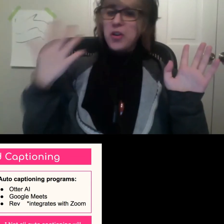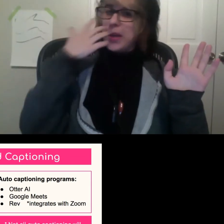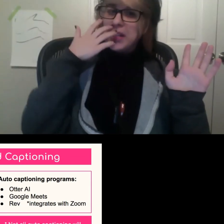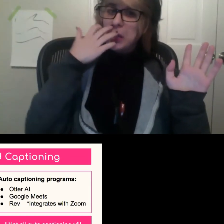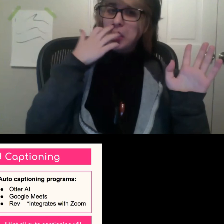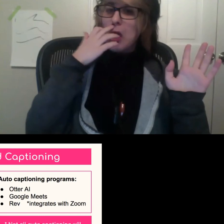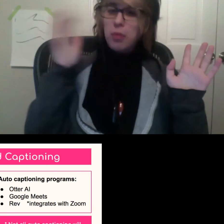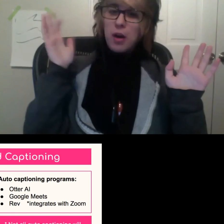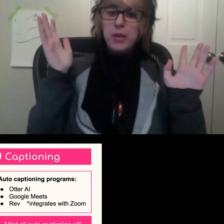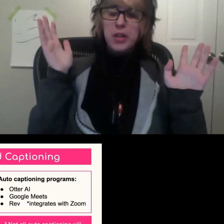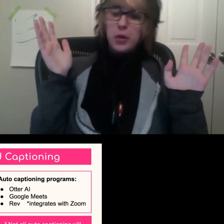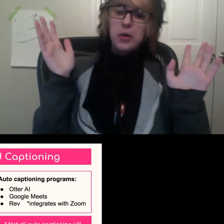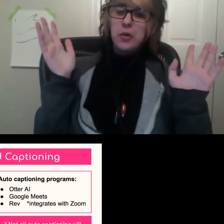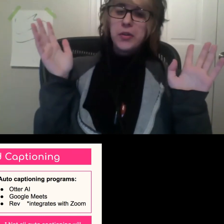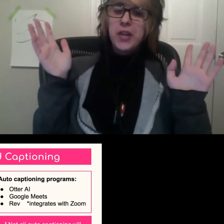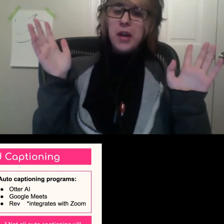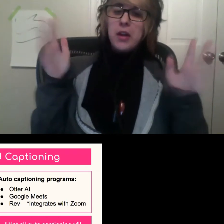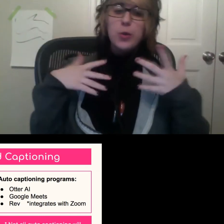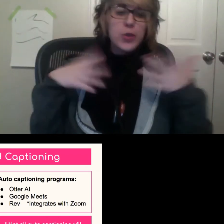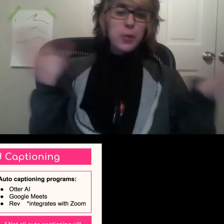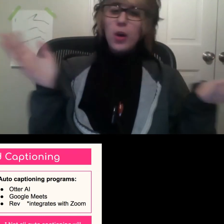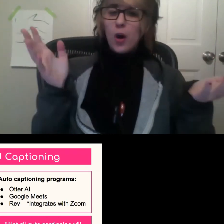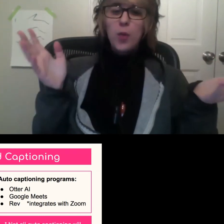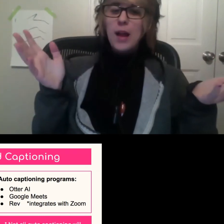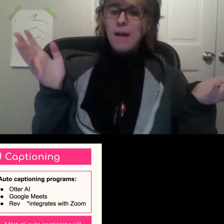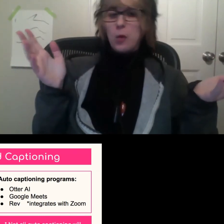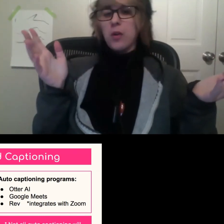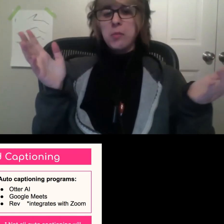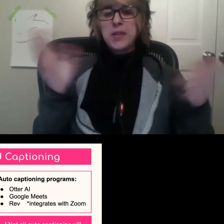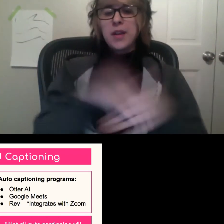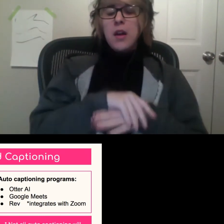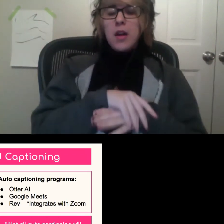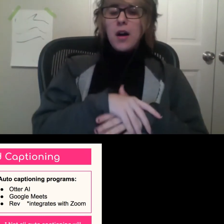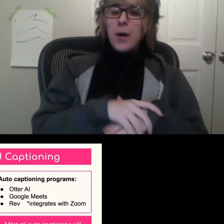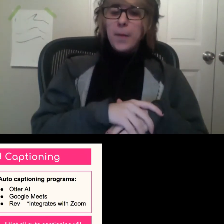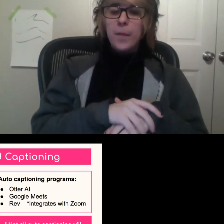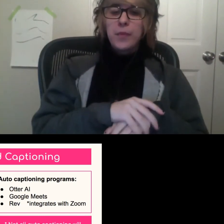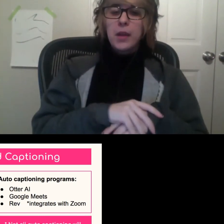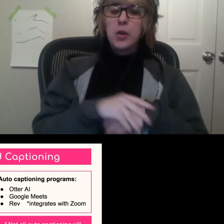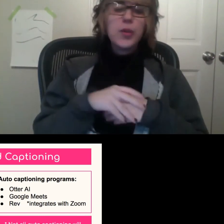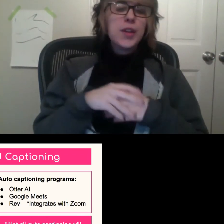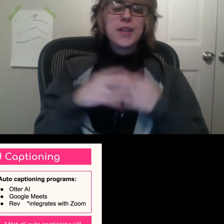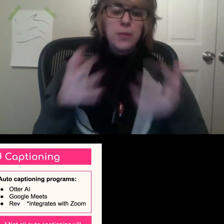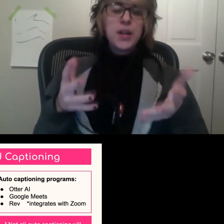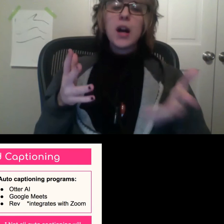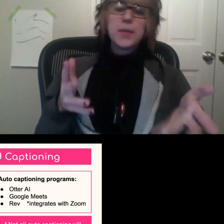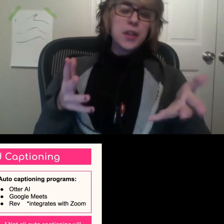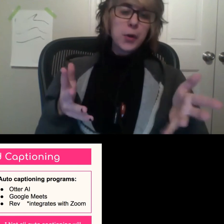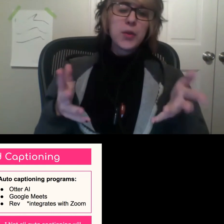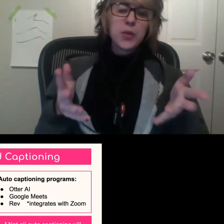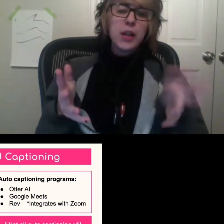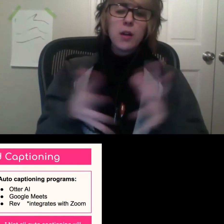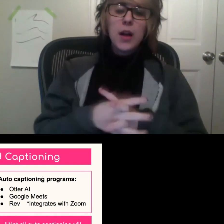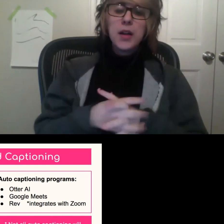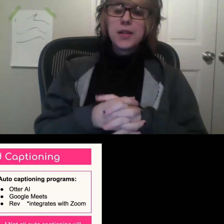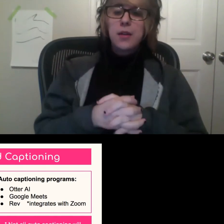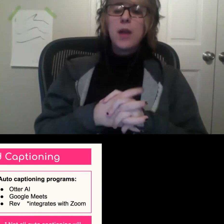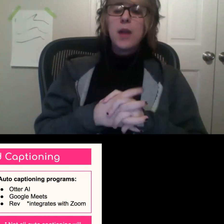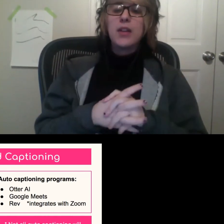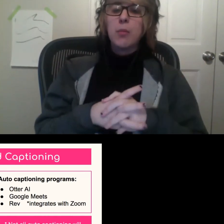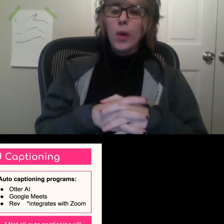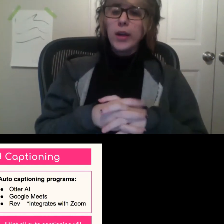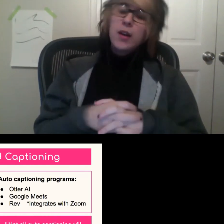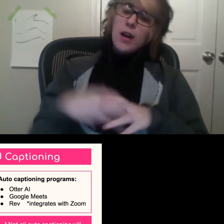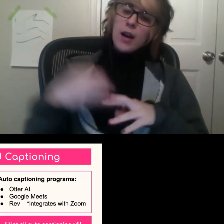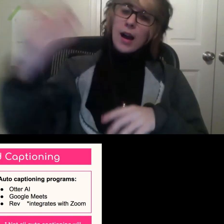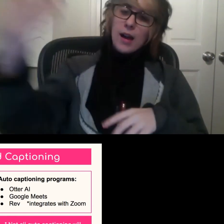requires basically no prep materials, usable on all platforms. Um, it only sometimes integrates with meeting clients. So